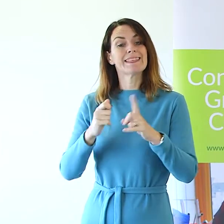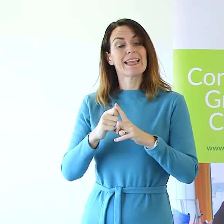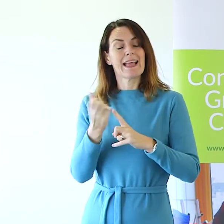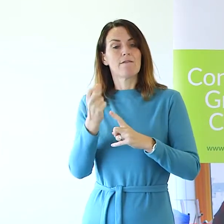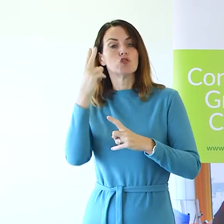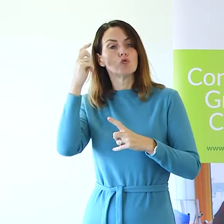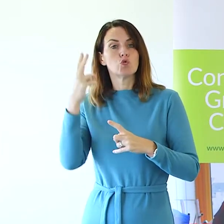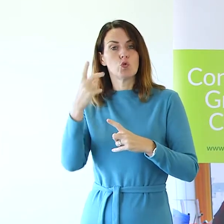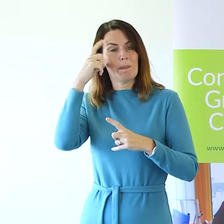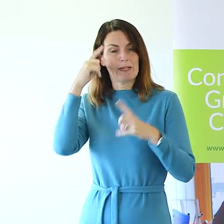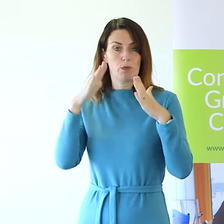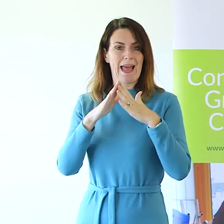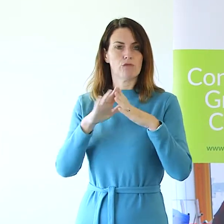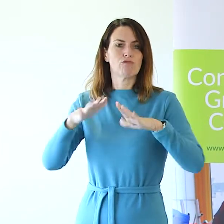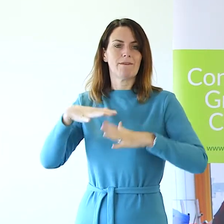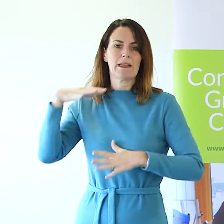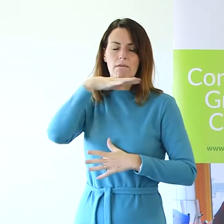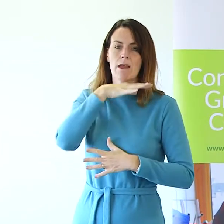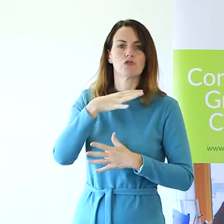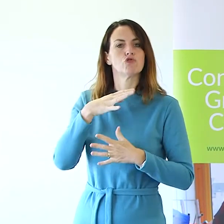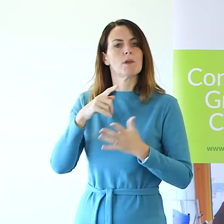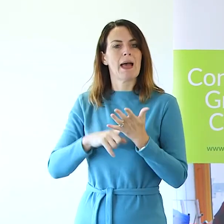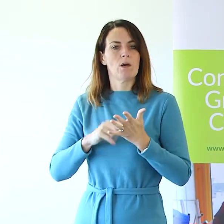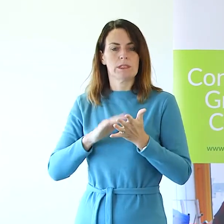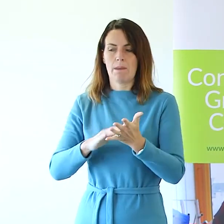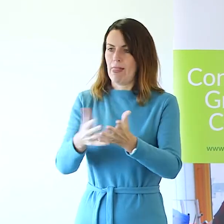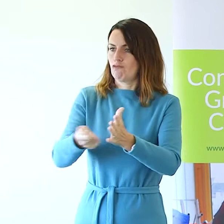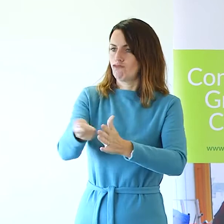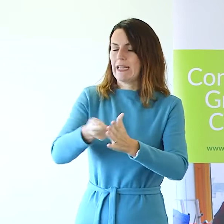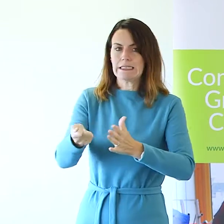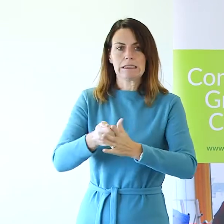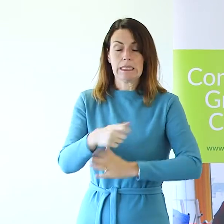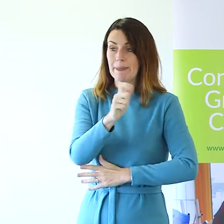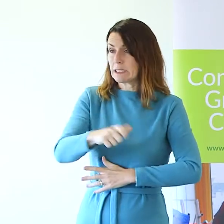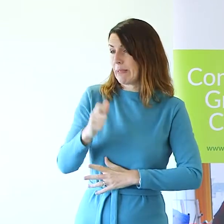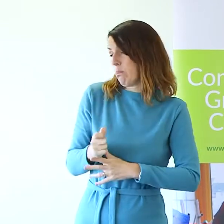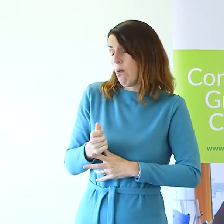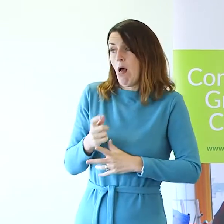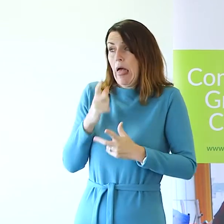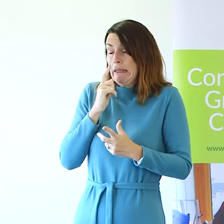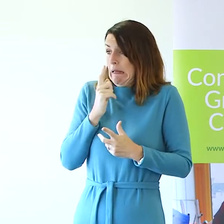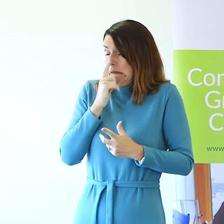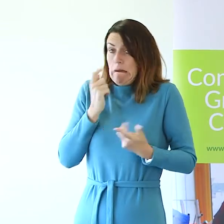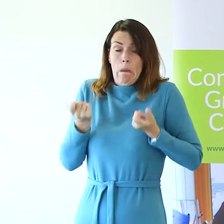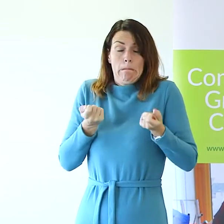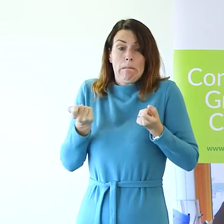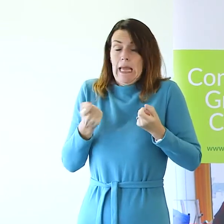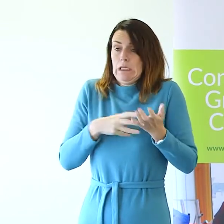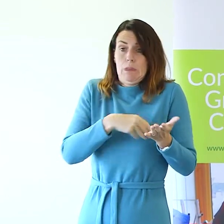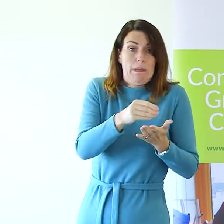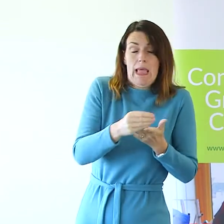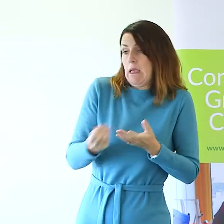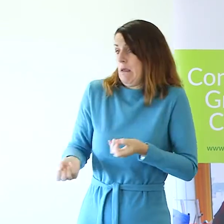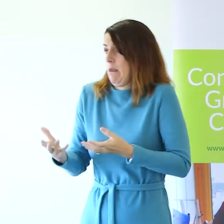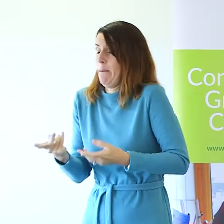around £900 per month to rent. So there were a lot of people who are only just managing in our 2019 report.